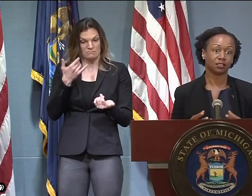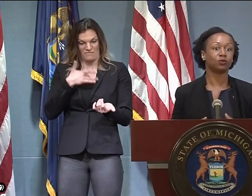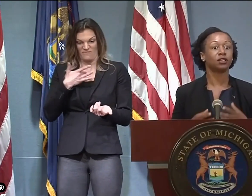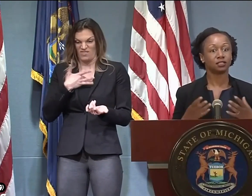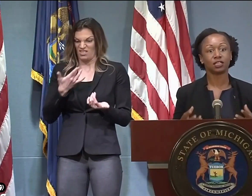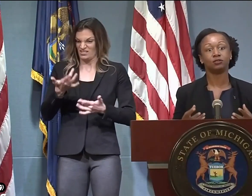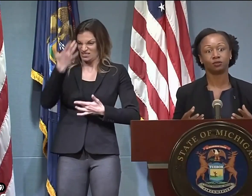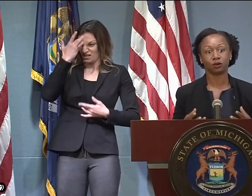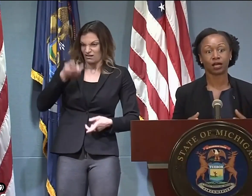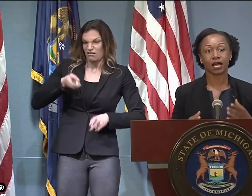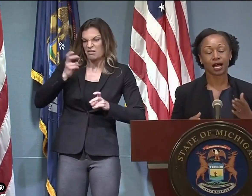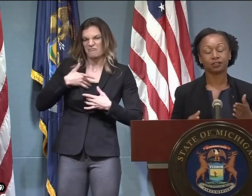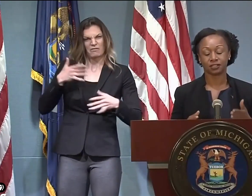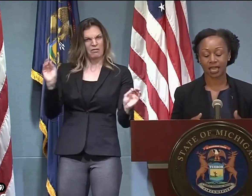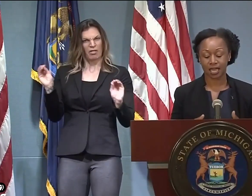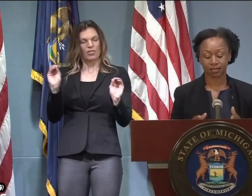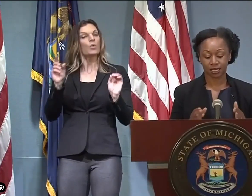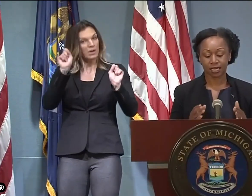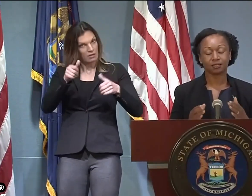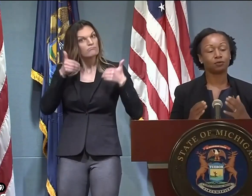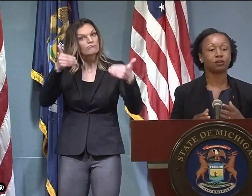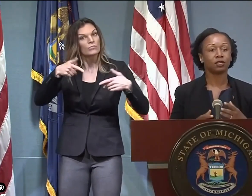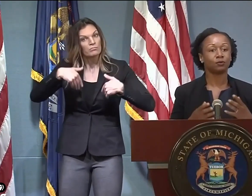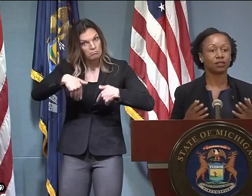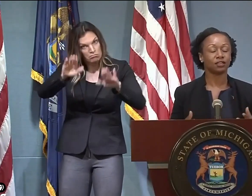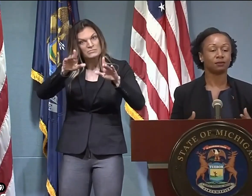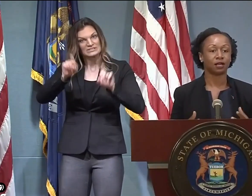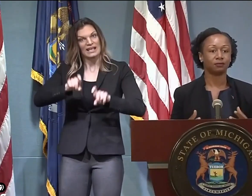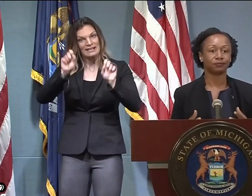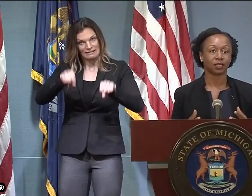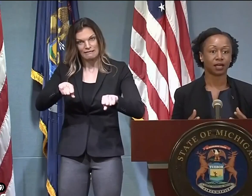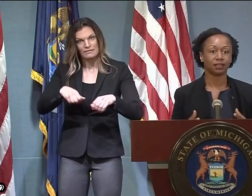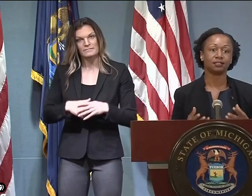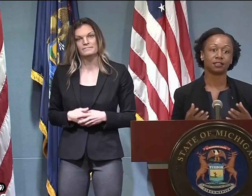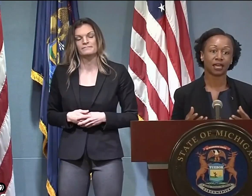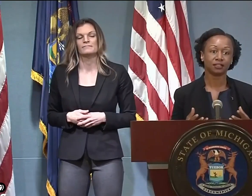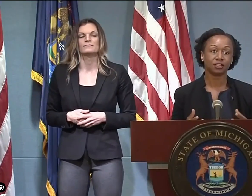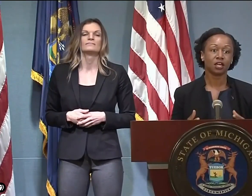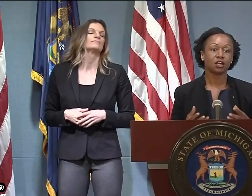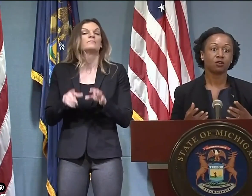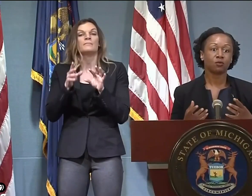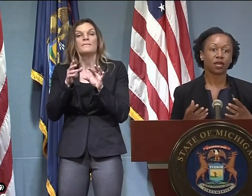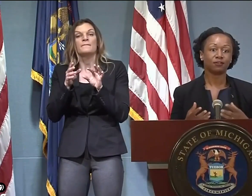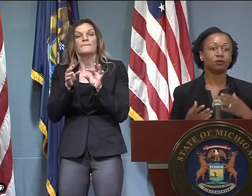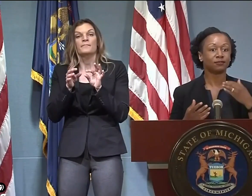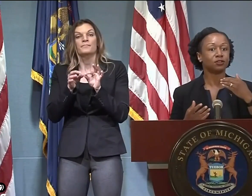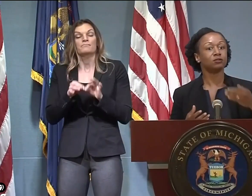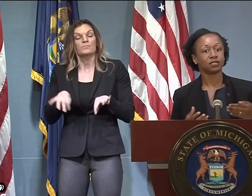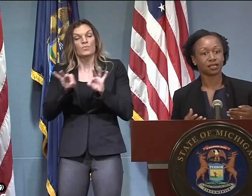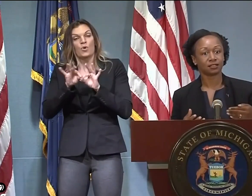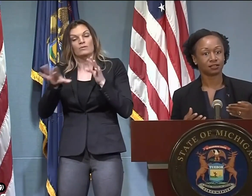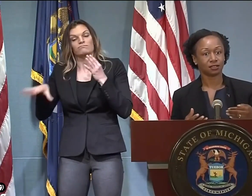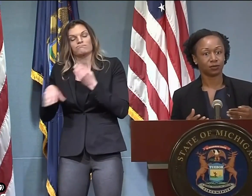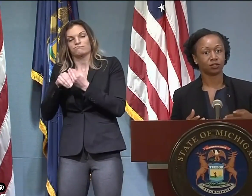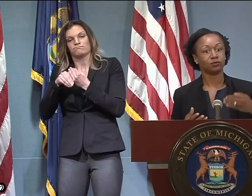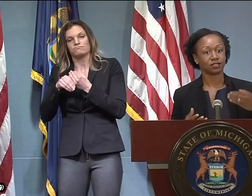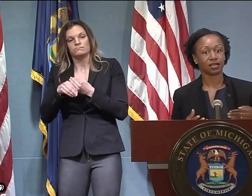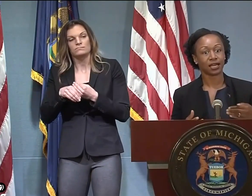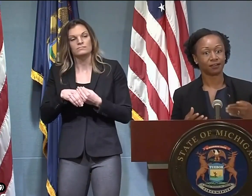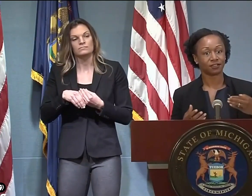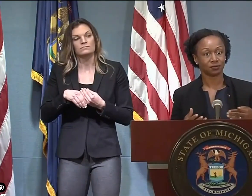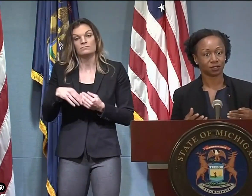get a test done, regardless of if you have symptoms or not. So we'll continue to work. I'll just add, it's important that when we think about these tests,